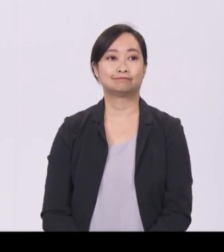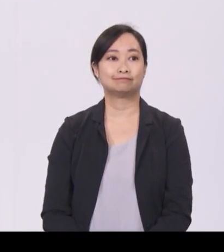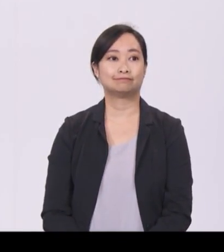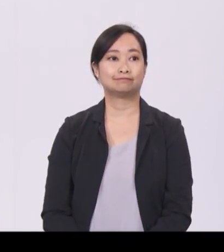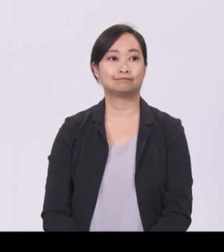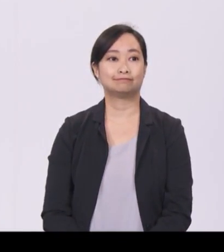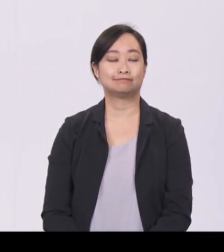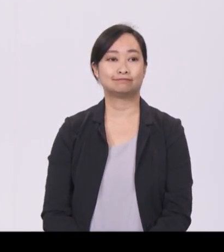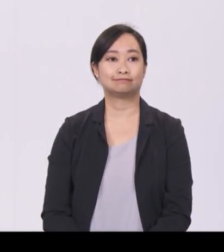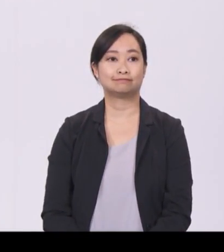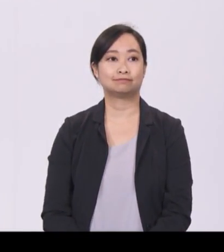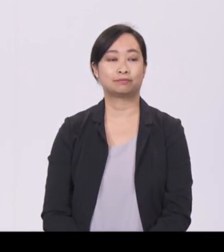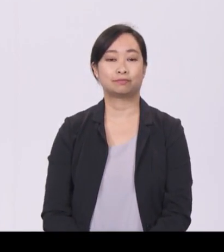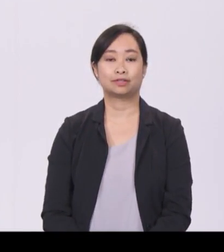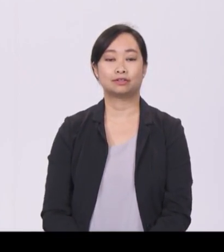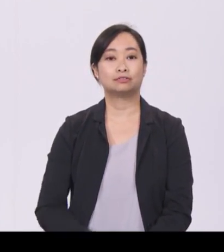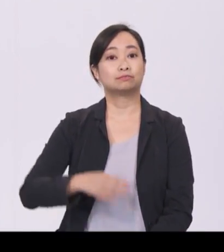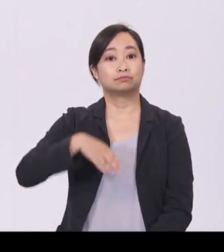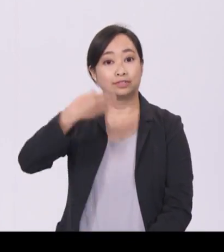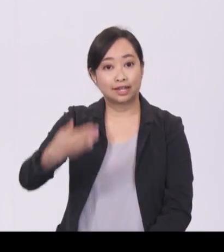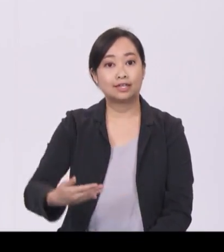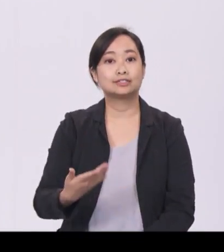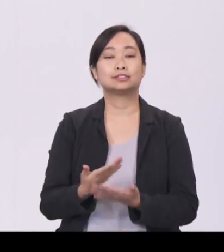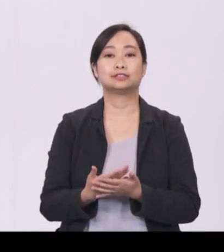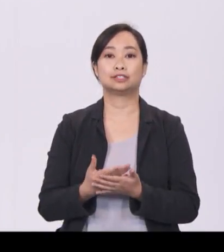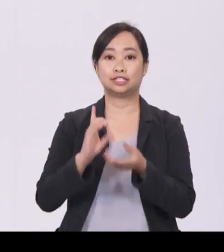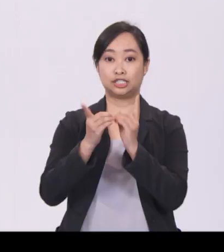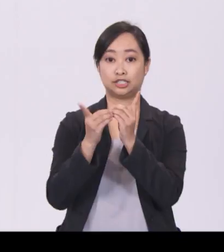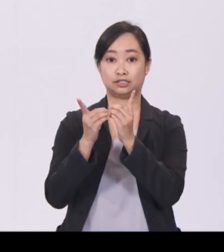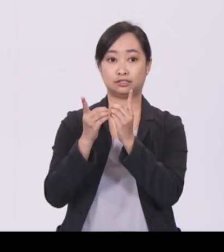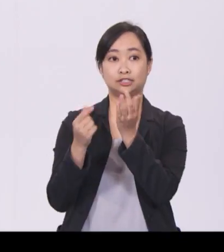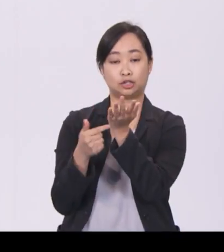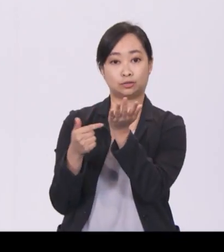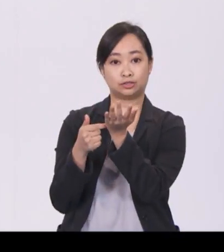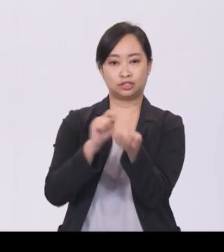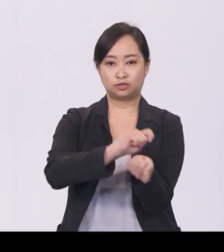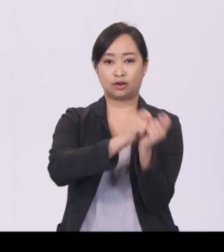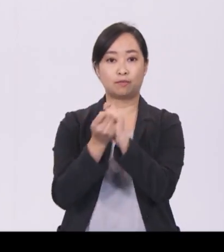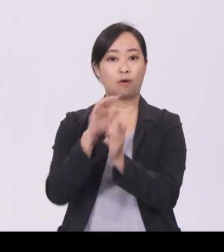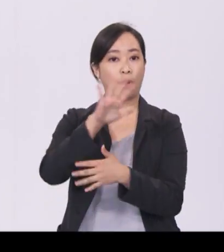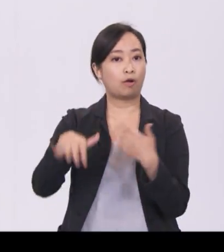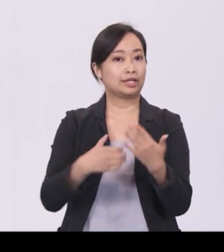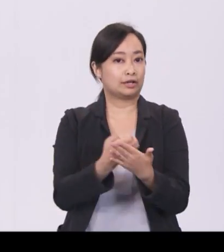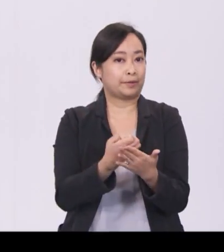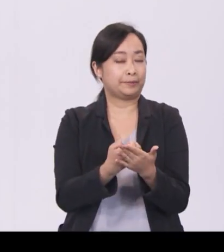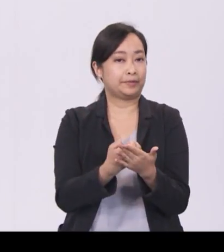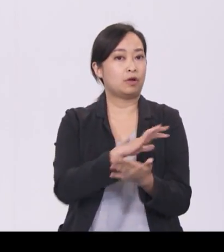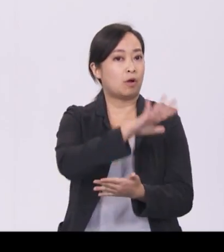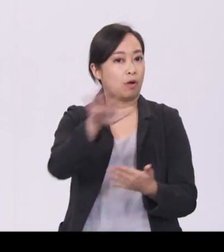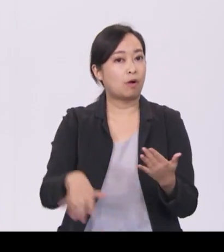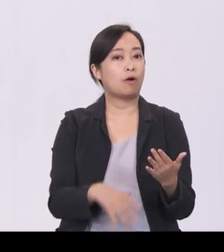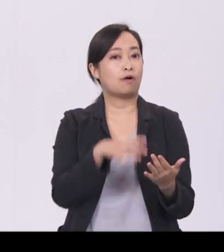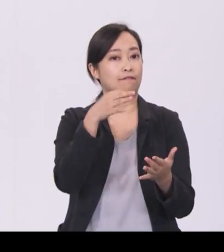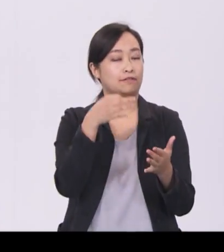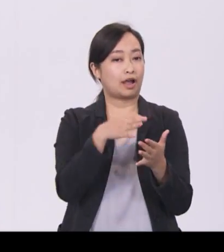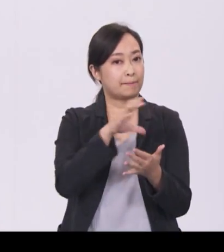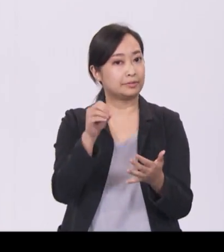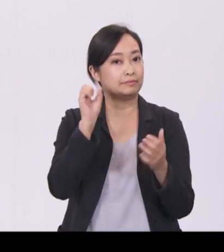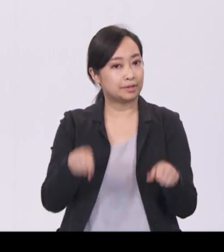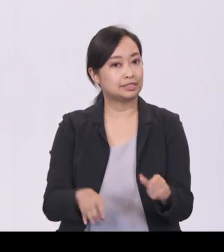As digital technologies transform our economy, all firms must develop digital capabilities. Since